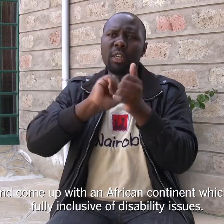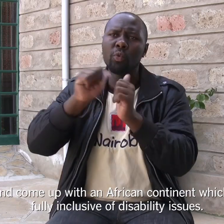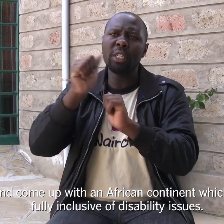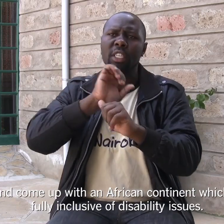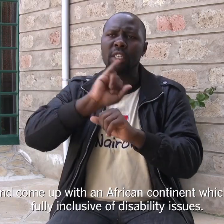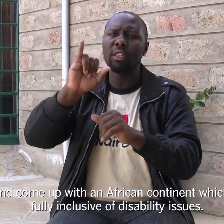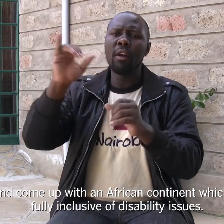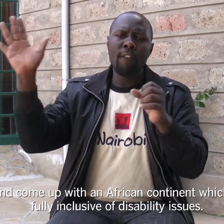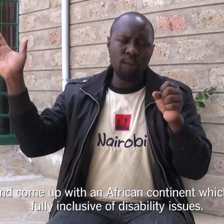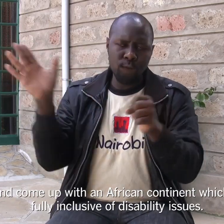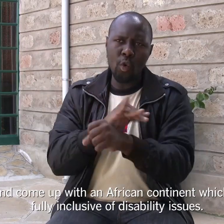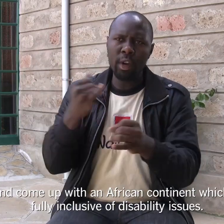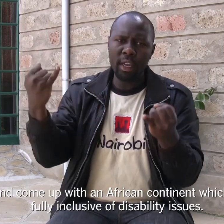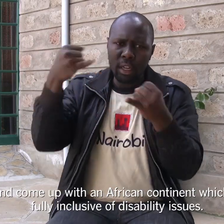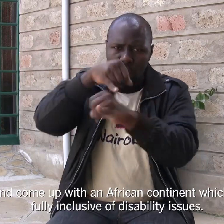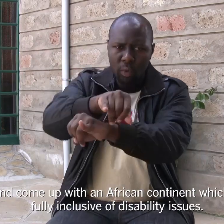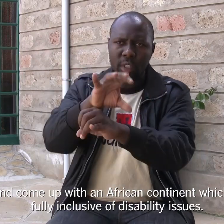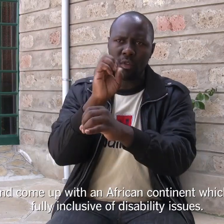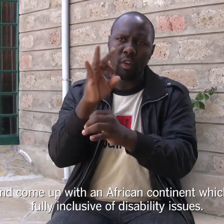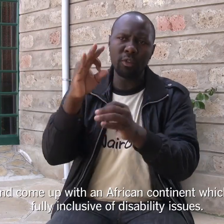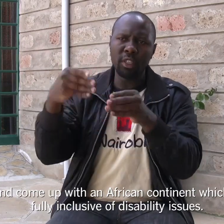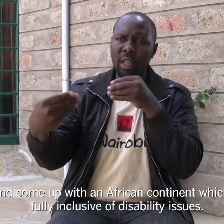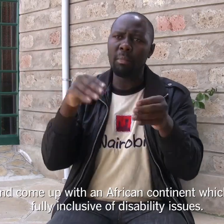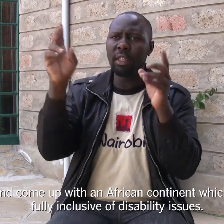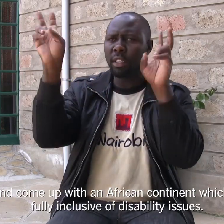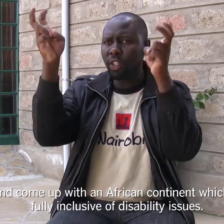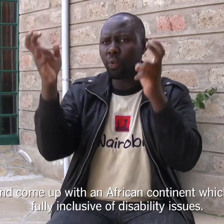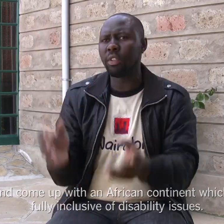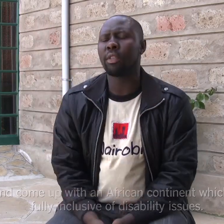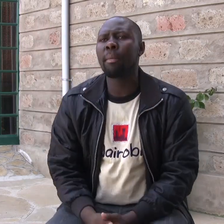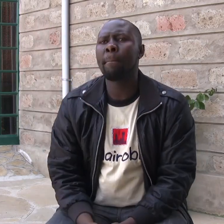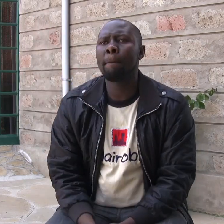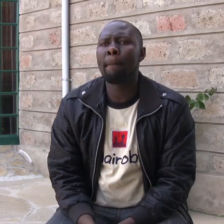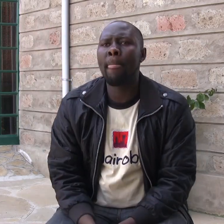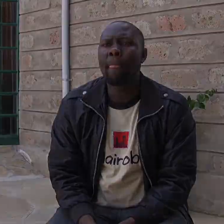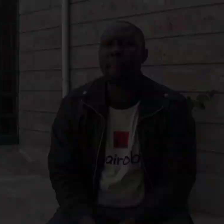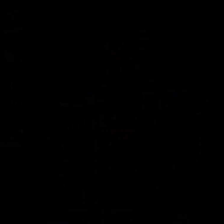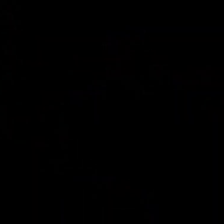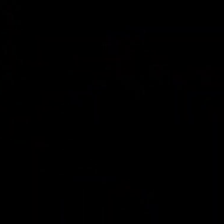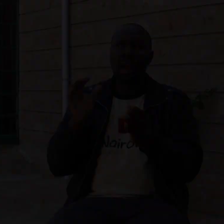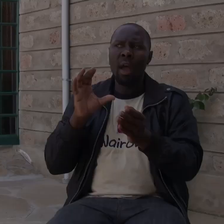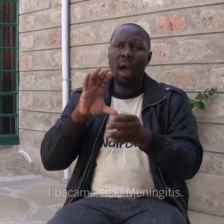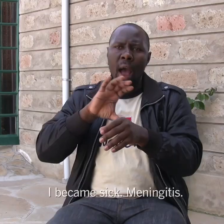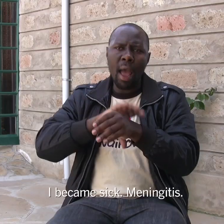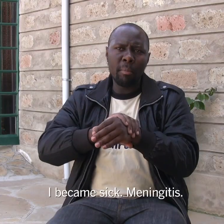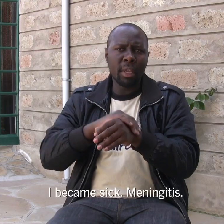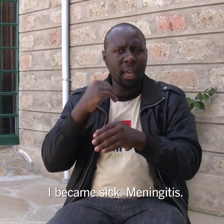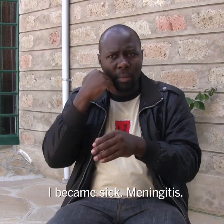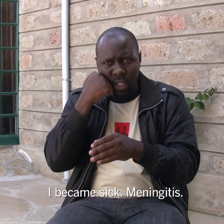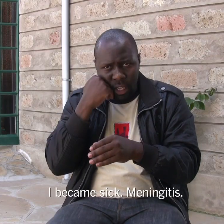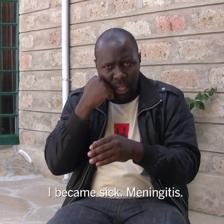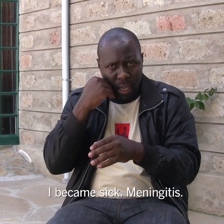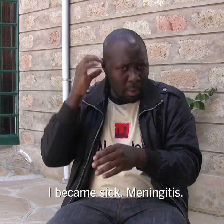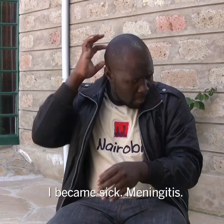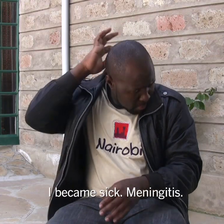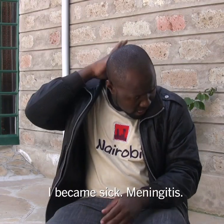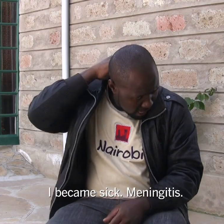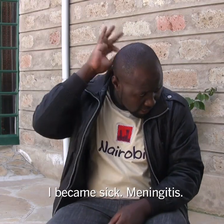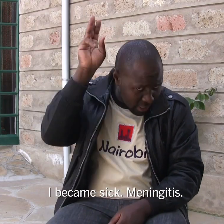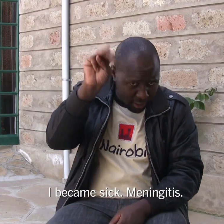which is fully inclusive of disability issues. I became sick, meningitis.